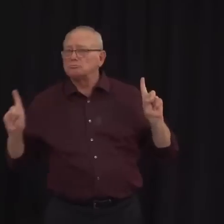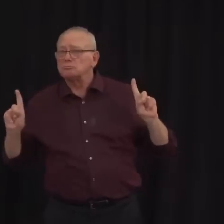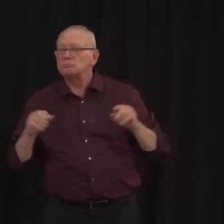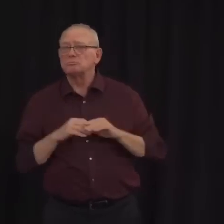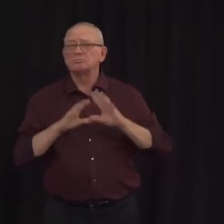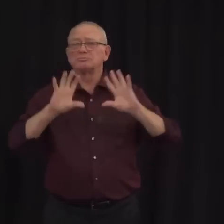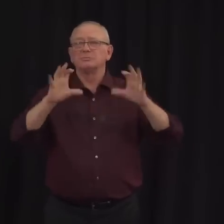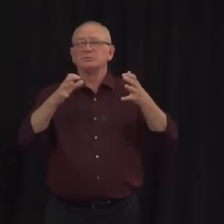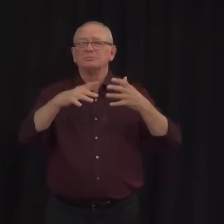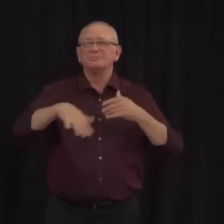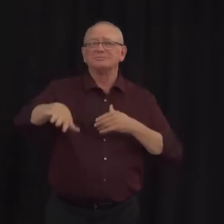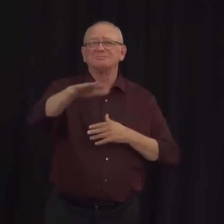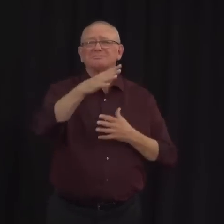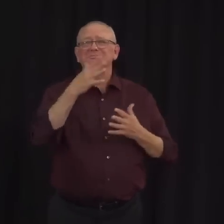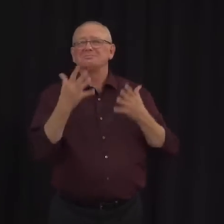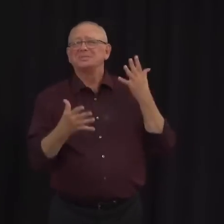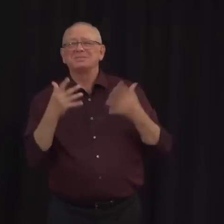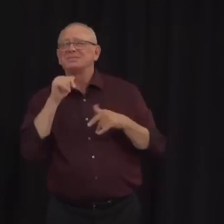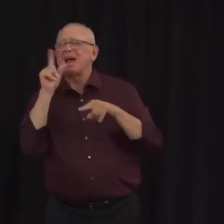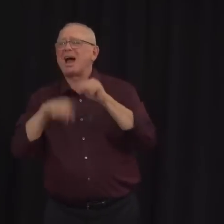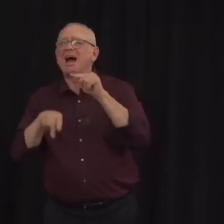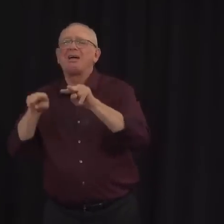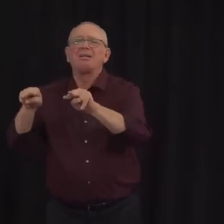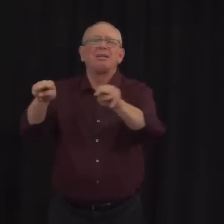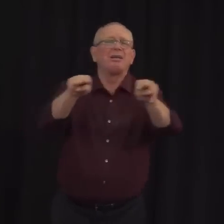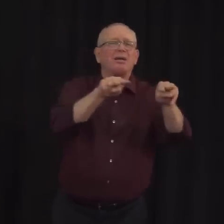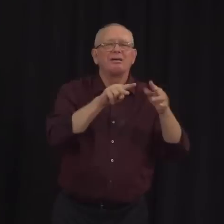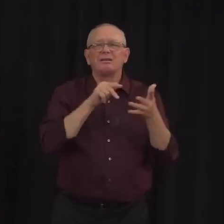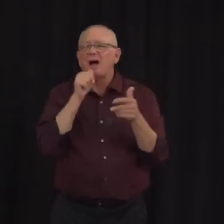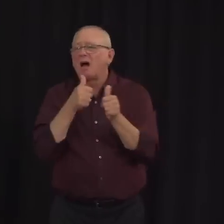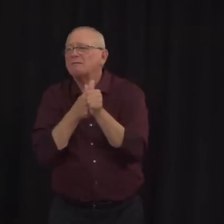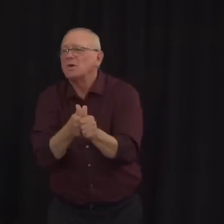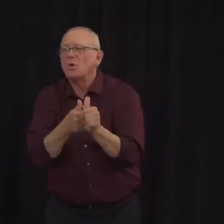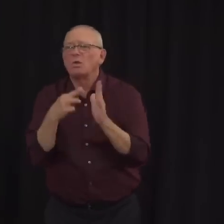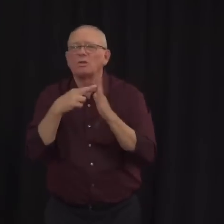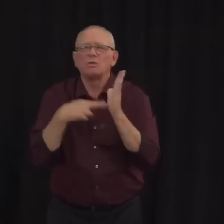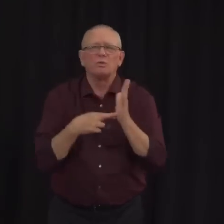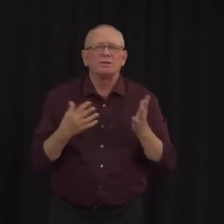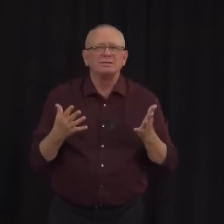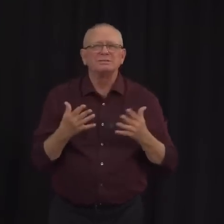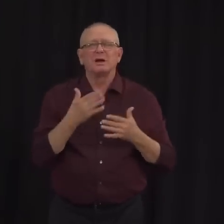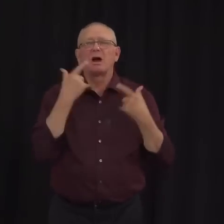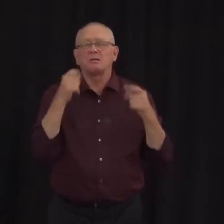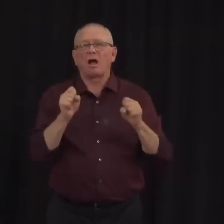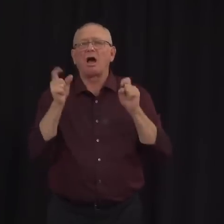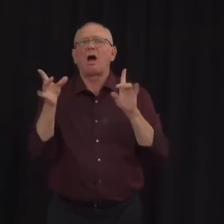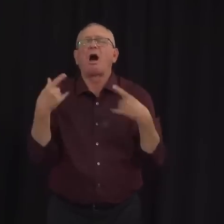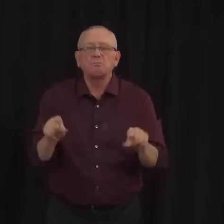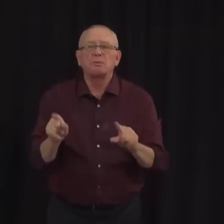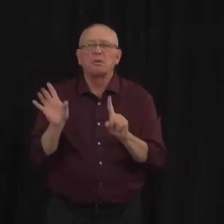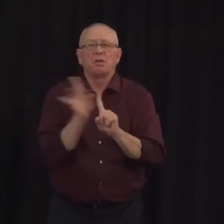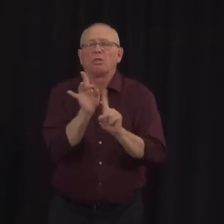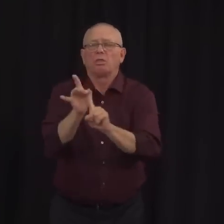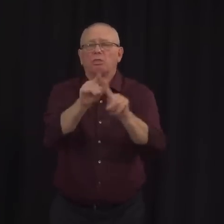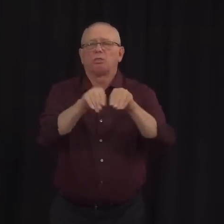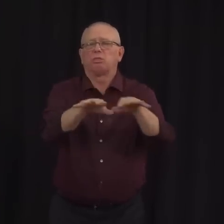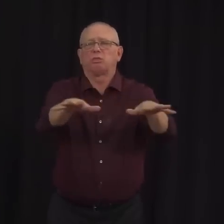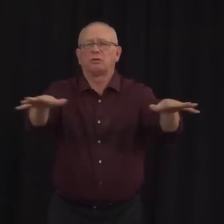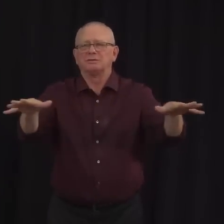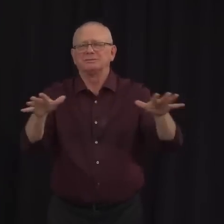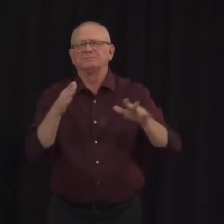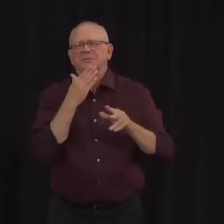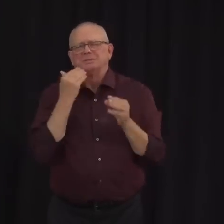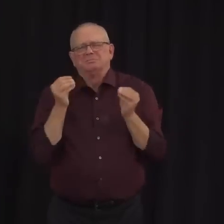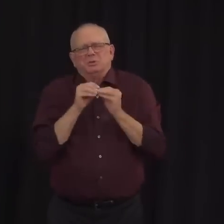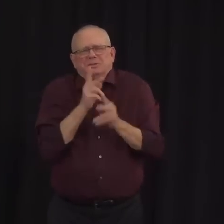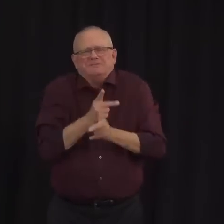these same ongoing rigorous measures could lead to large transmission events. I want to stress that gathering